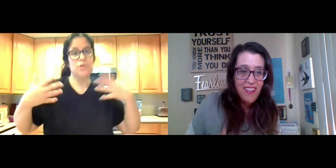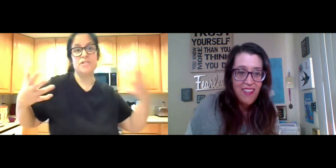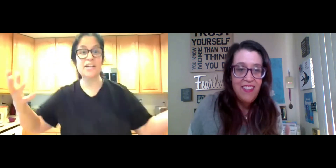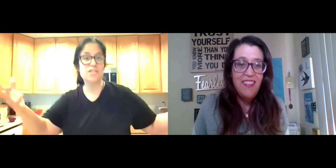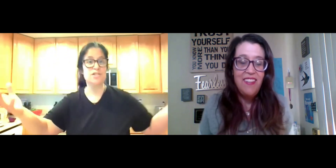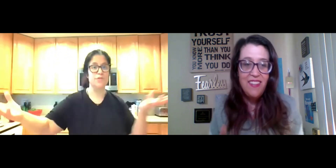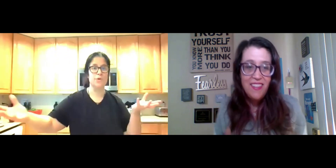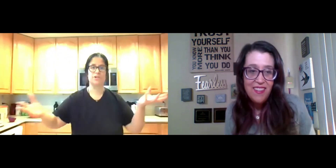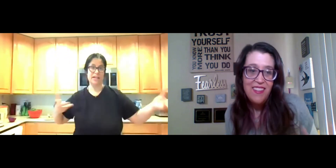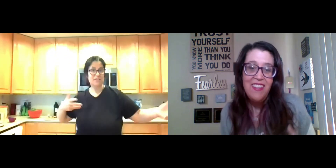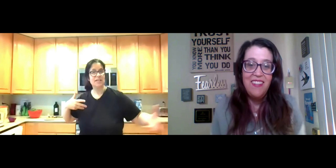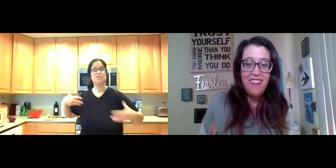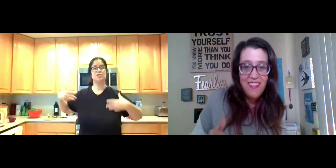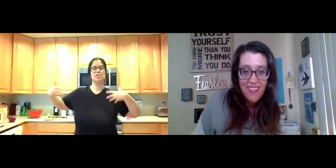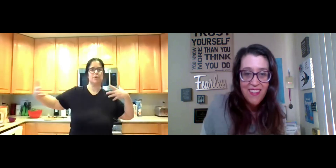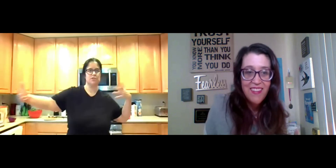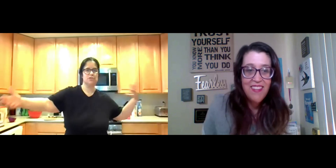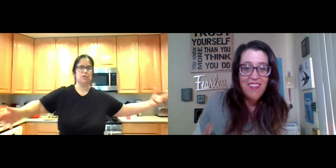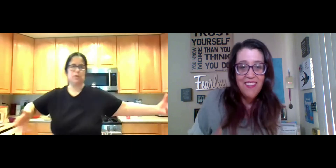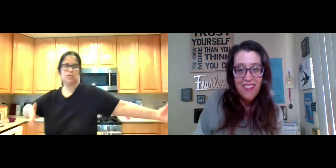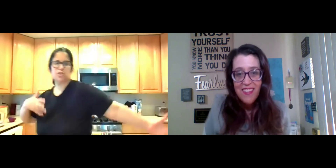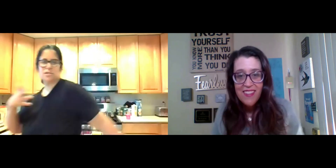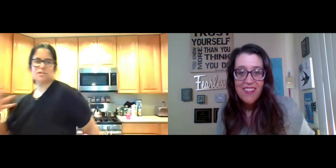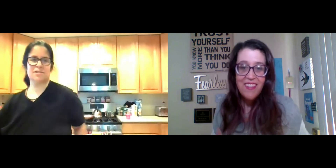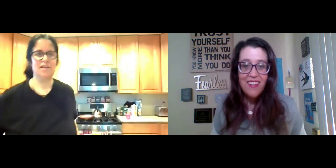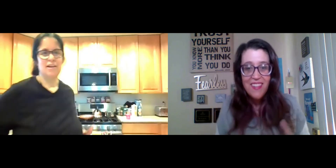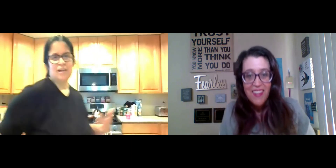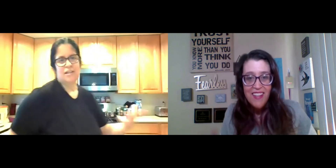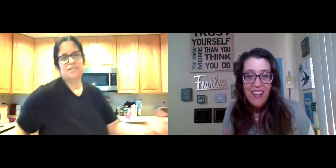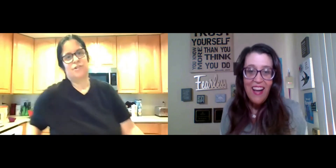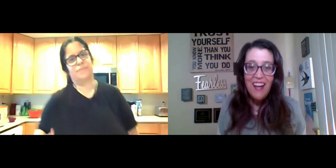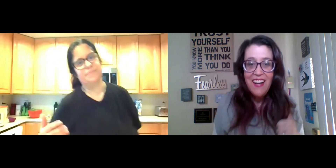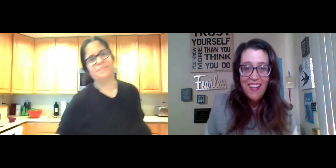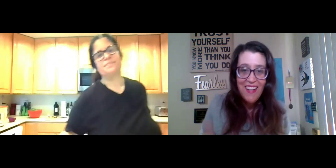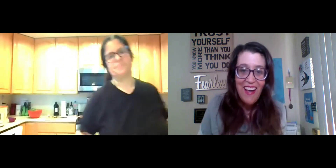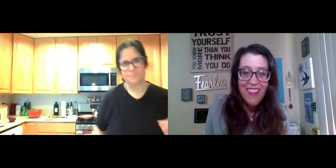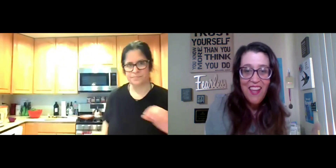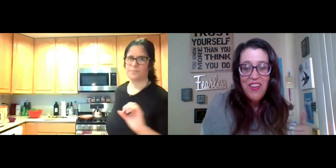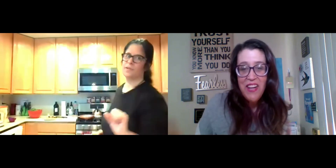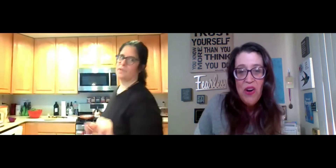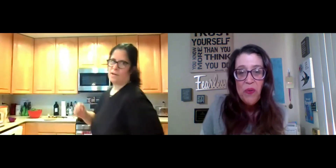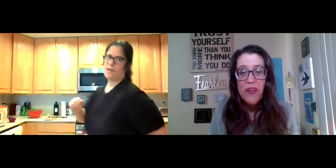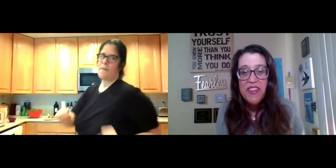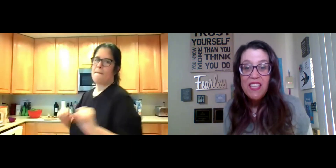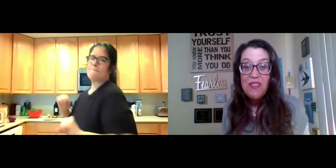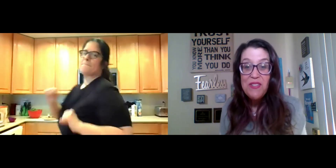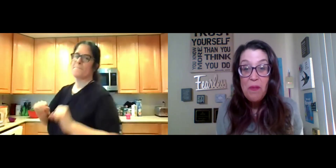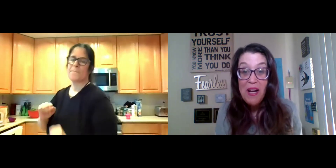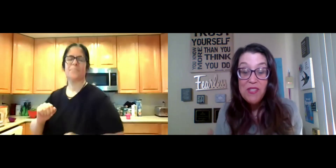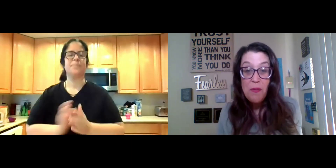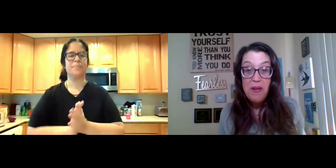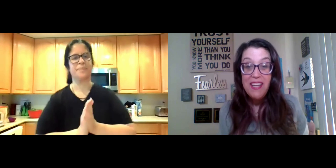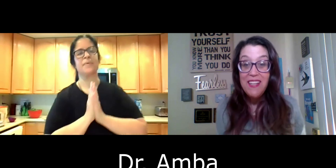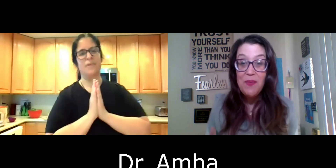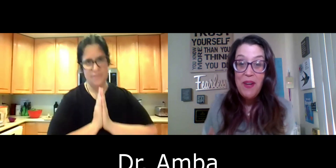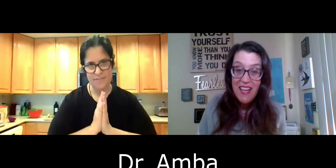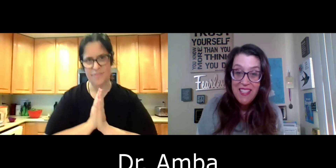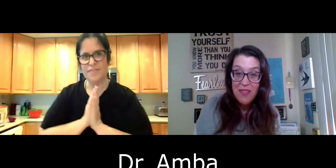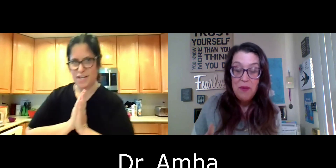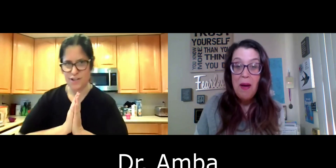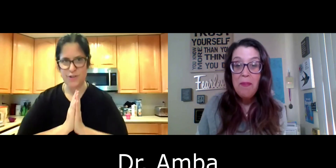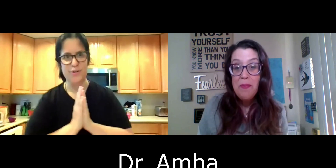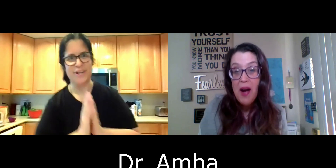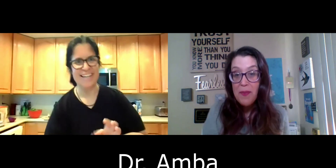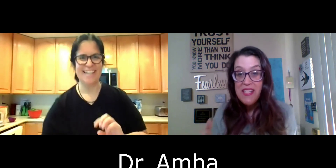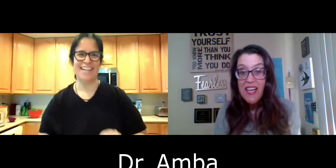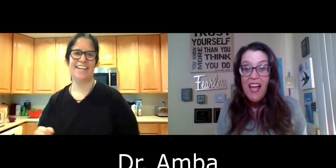for. That's what dance is for. Dance actually expresses your emotions. So. Yeah. I love it. Well, thank you so much for being here with